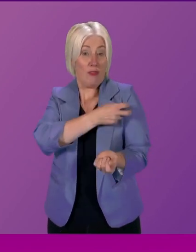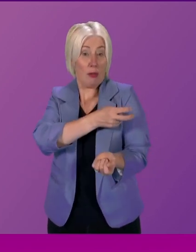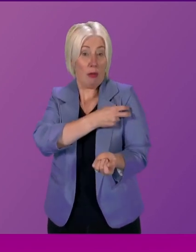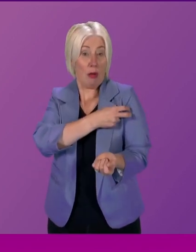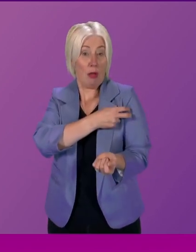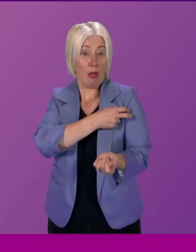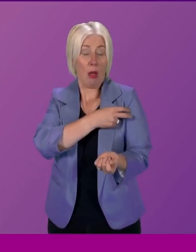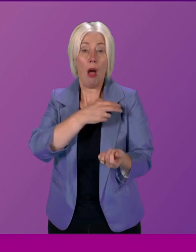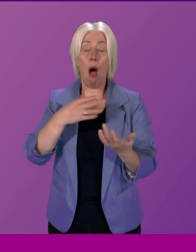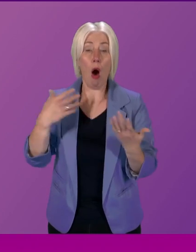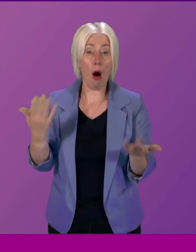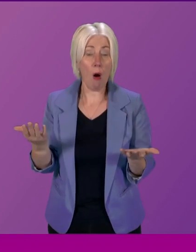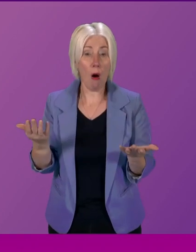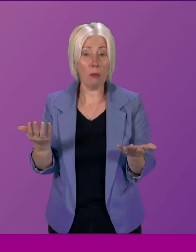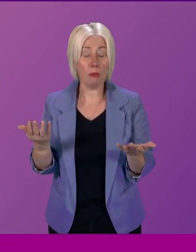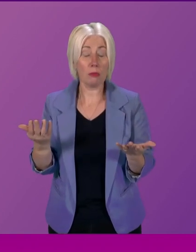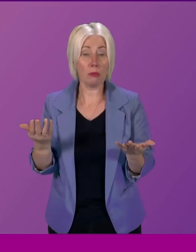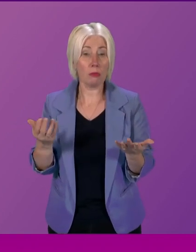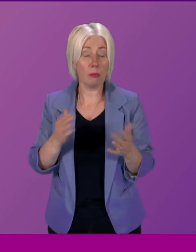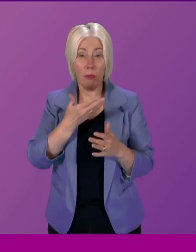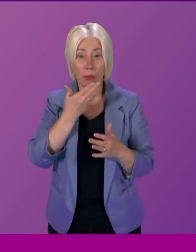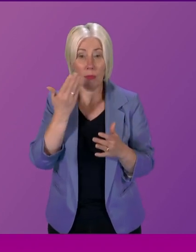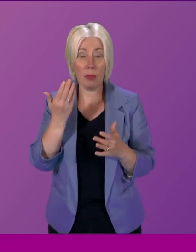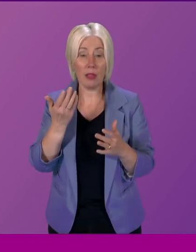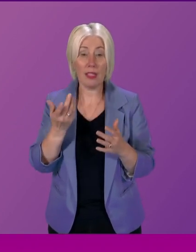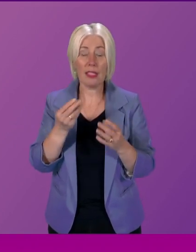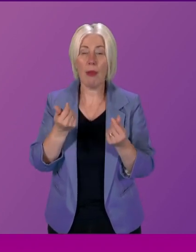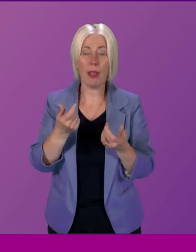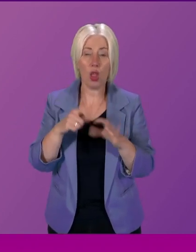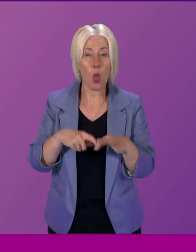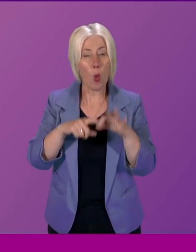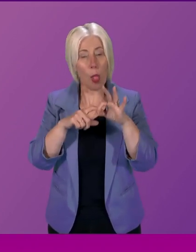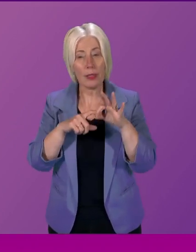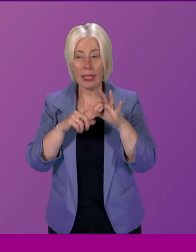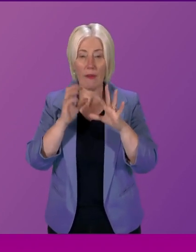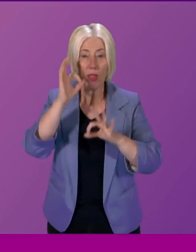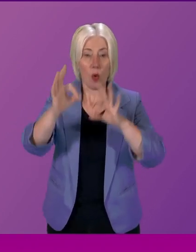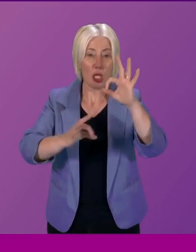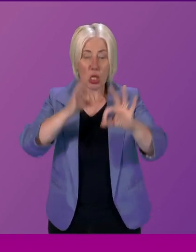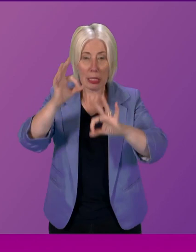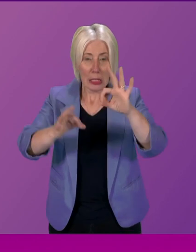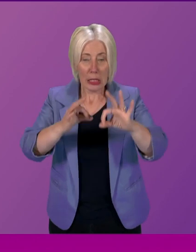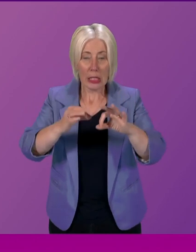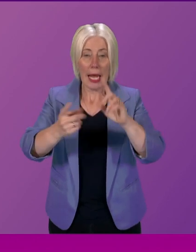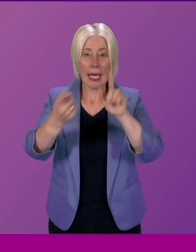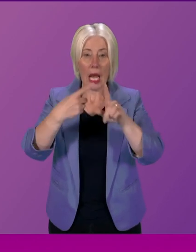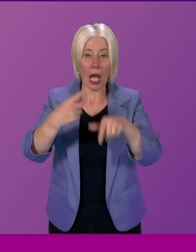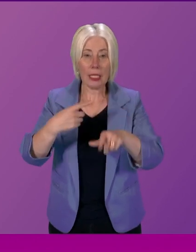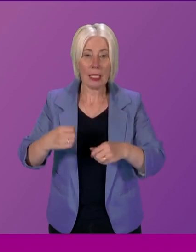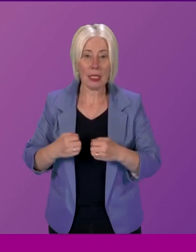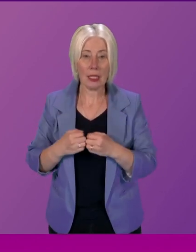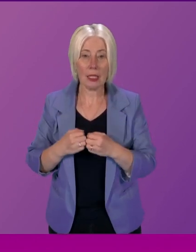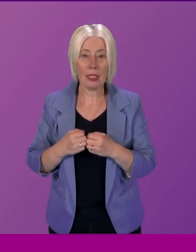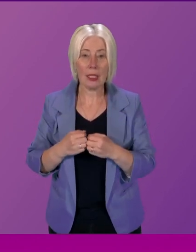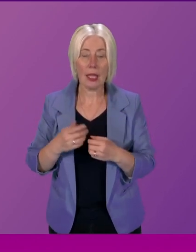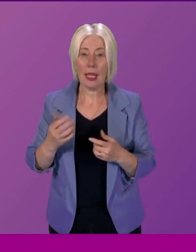presiding officer around the judgment of quality of questions and answers as someone who often falls foul of verbose and